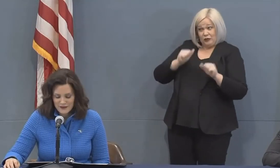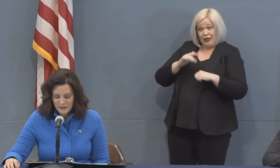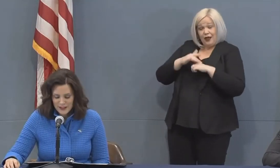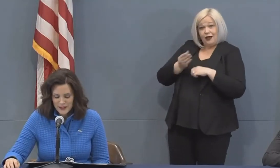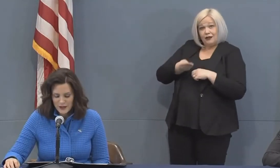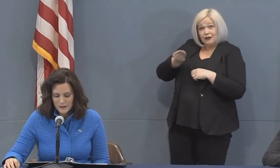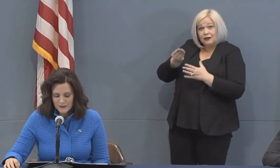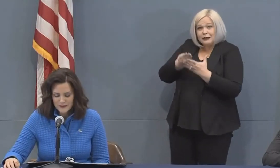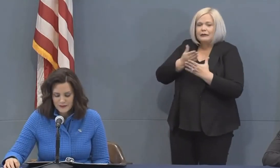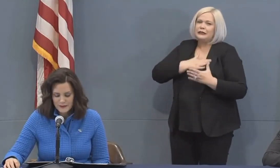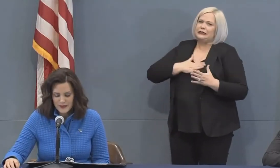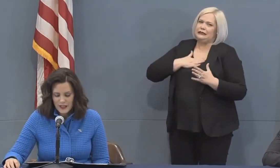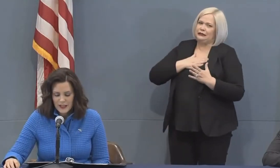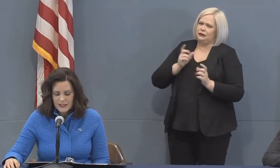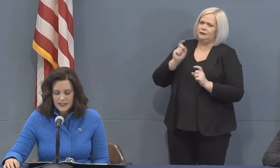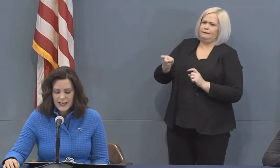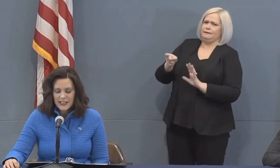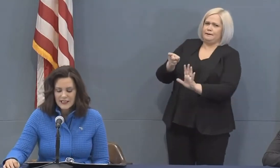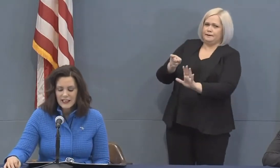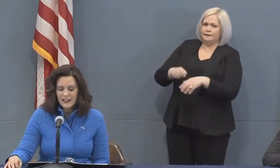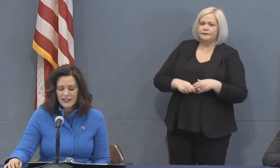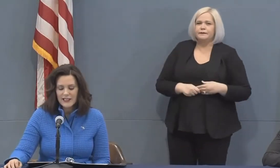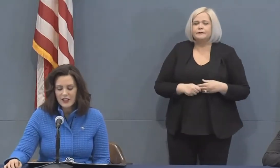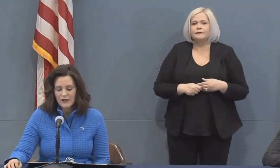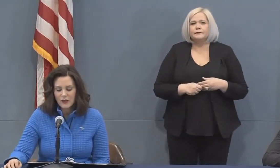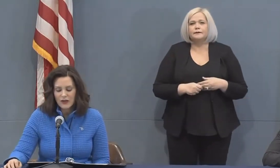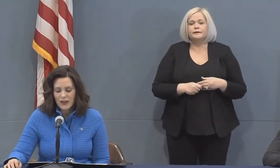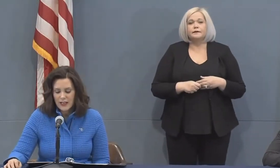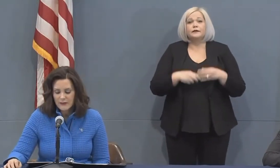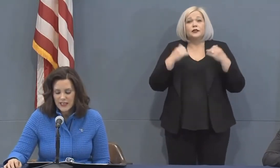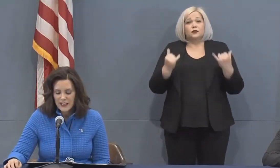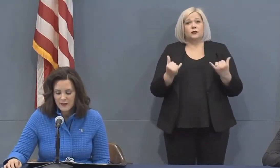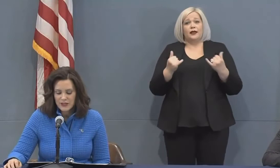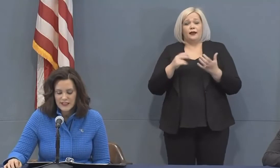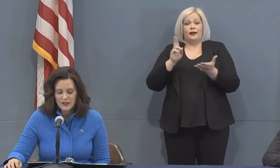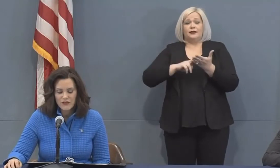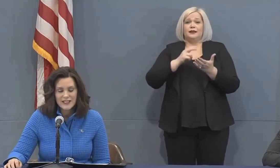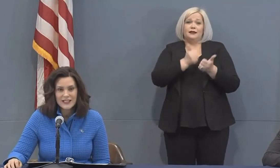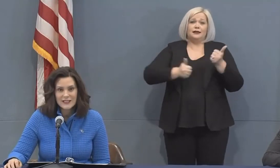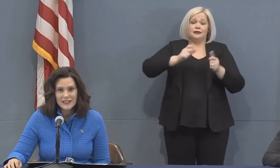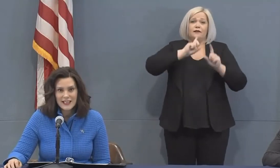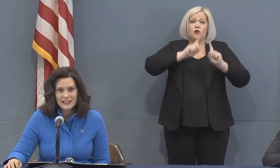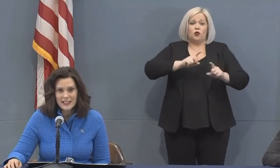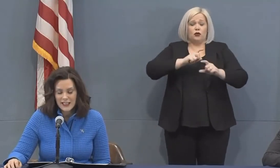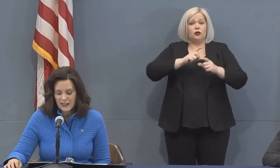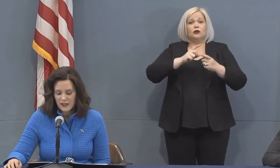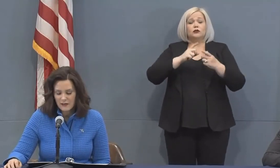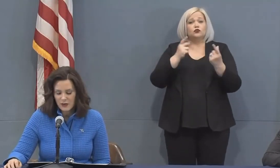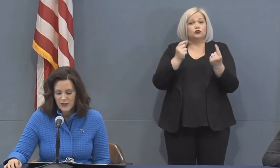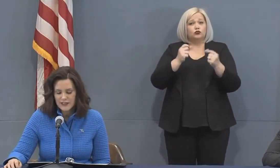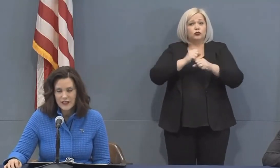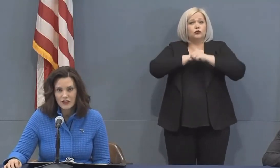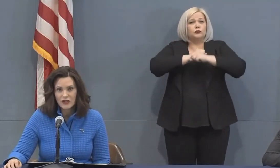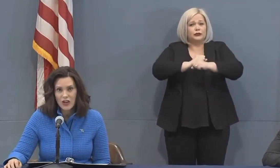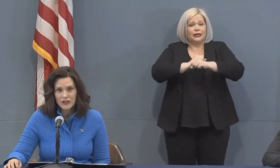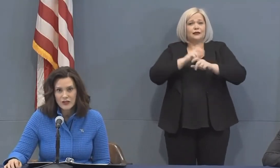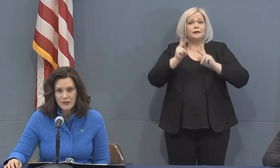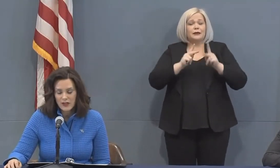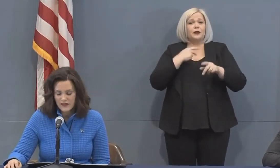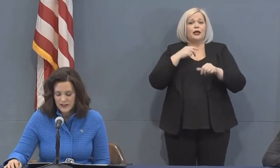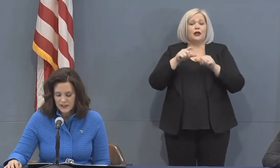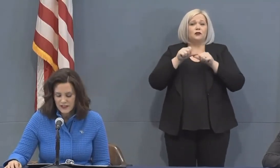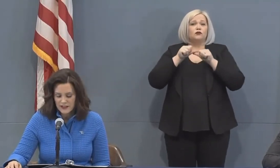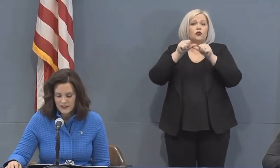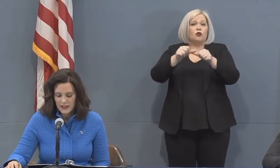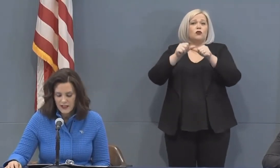please, please do. Today, I sign an executive order aimed at protecting residents and dedicated employees at our long